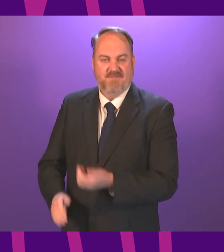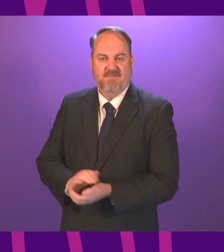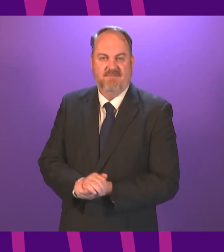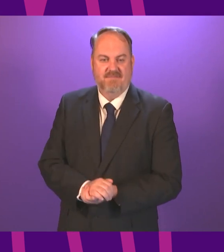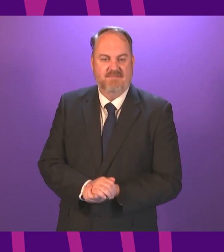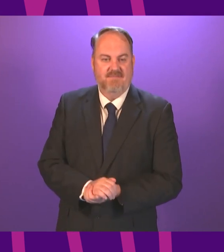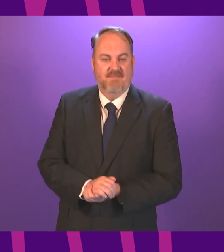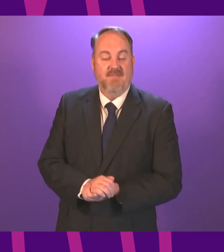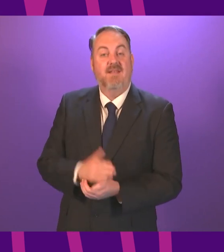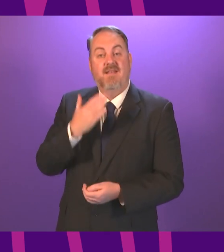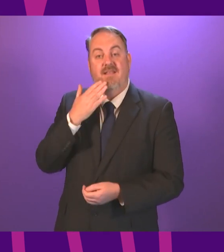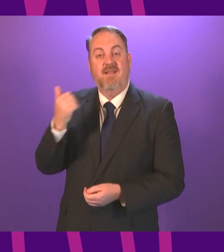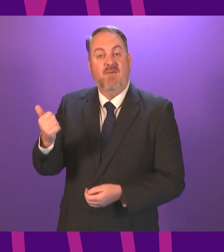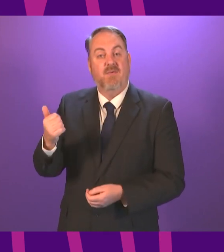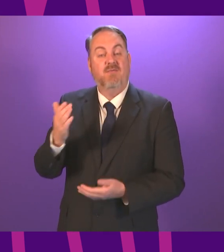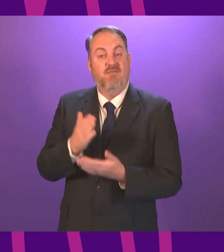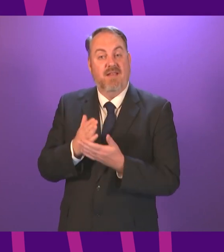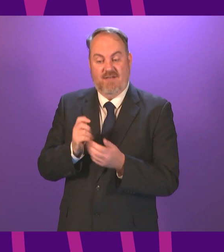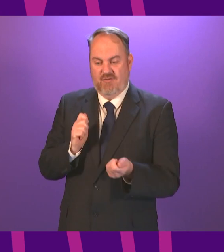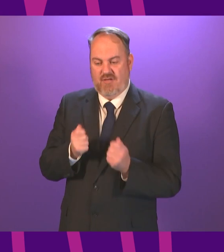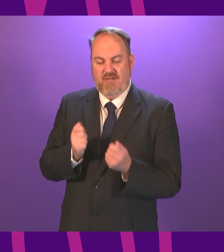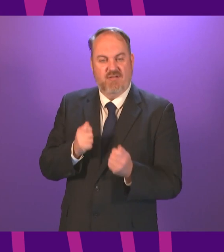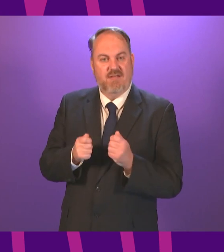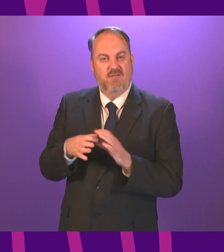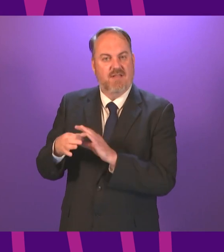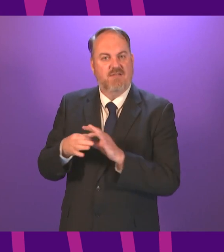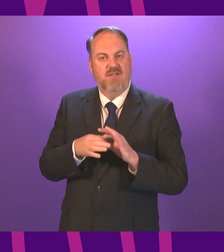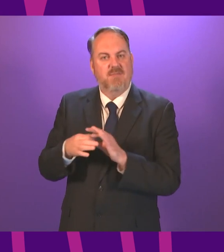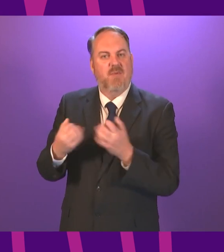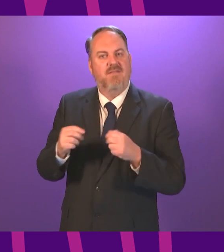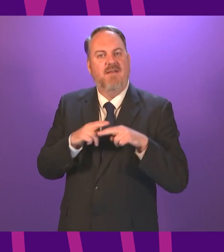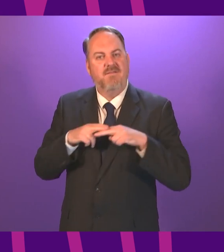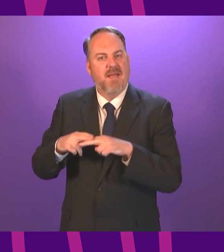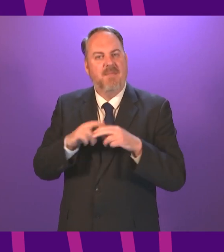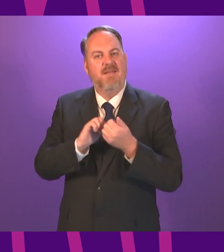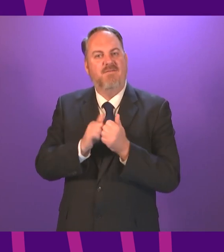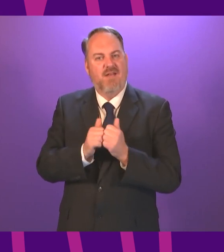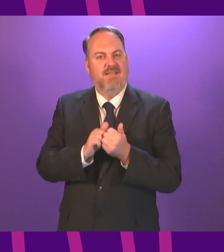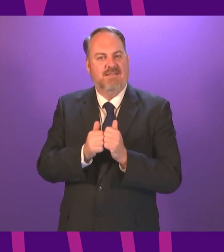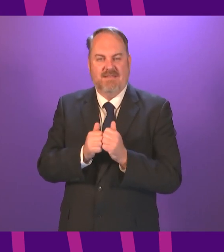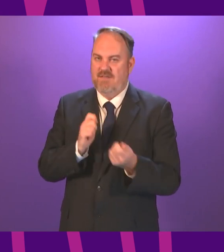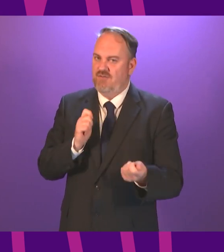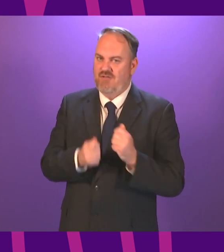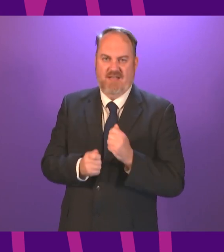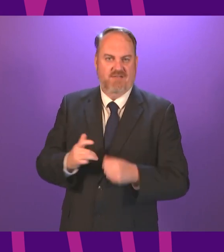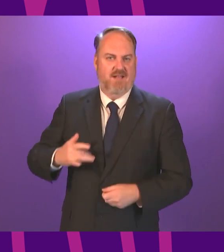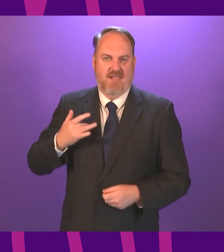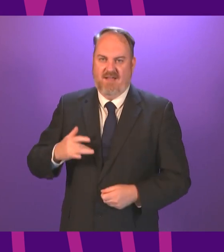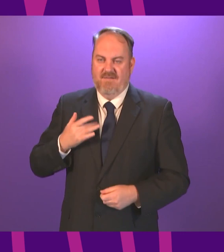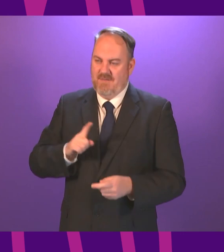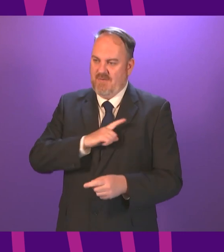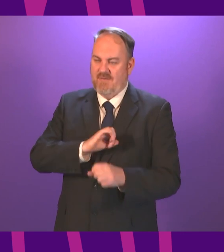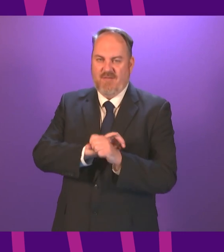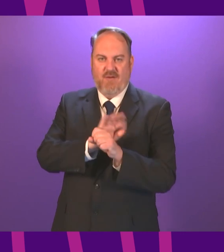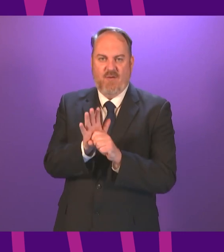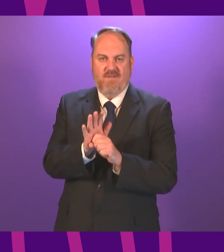from working at home to transforming the relationships we have with family and friends COVID-19 has changed our lives as my